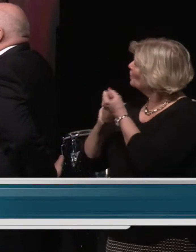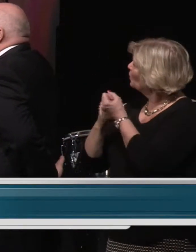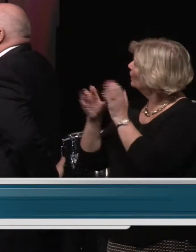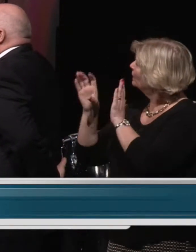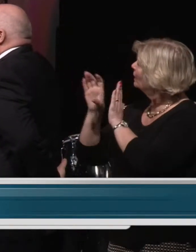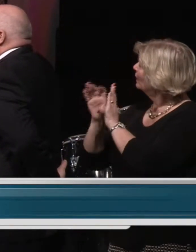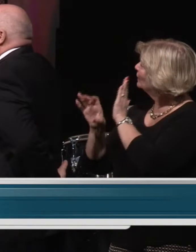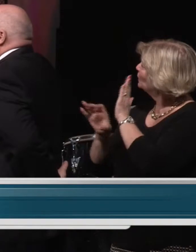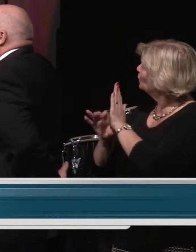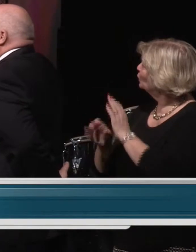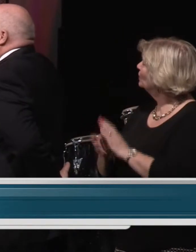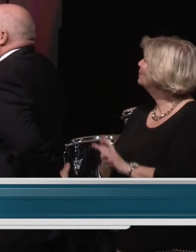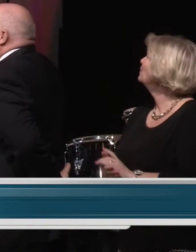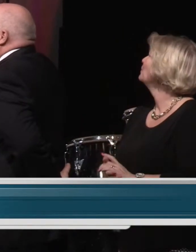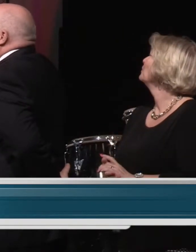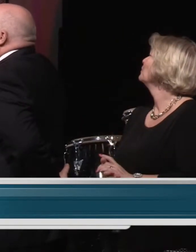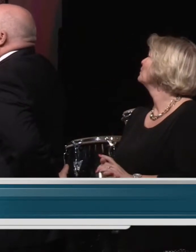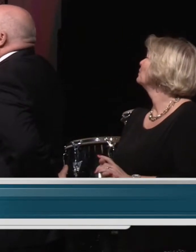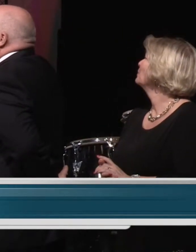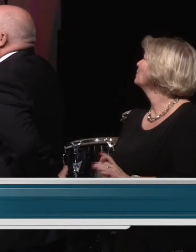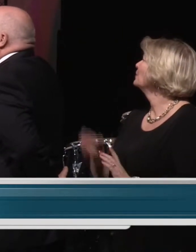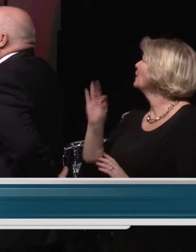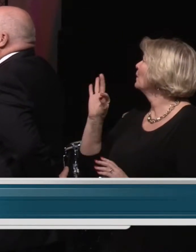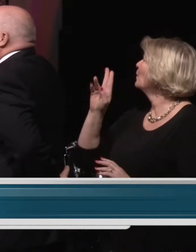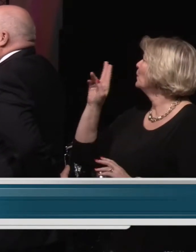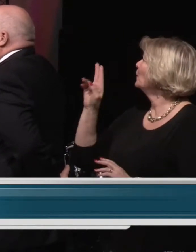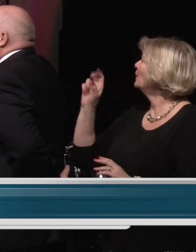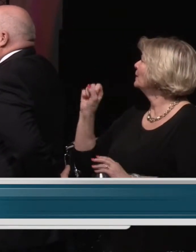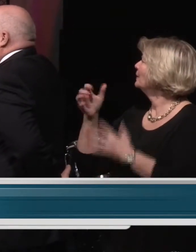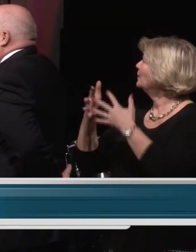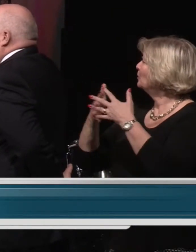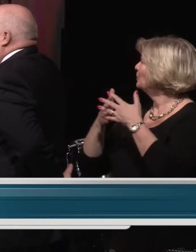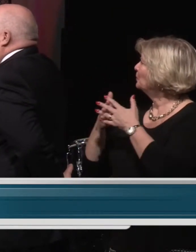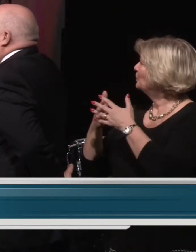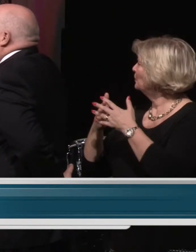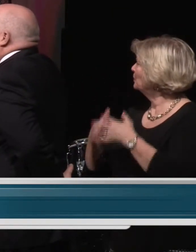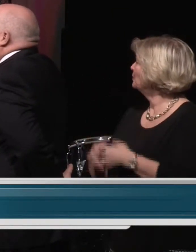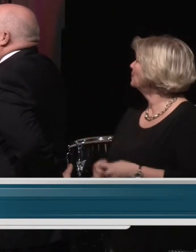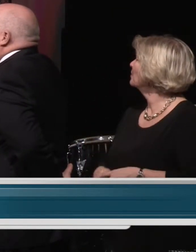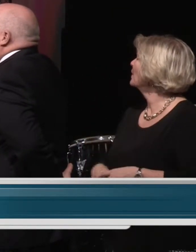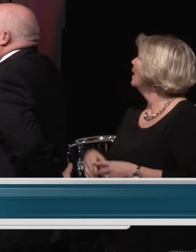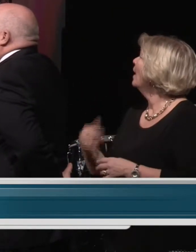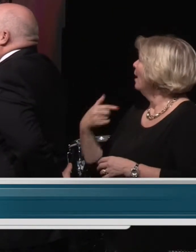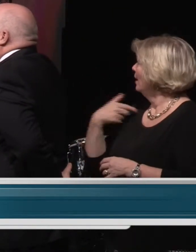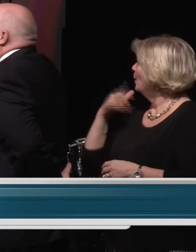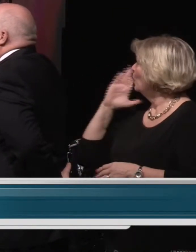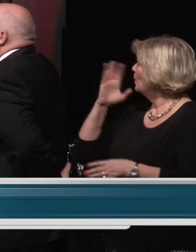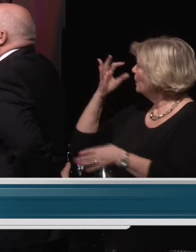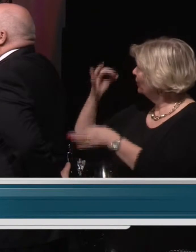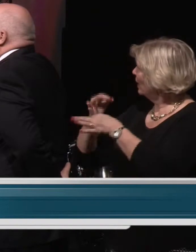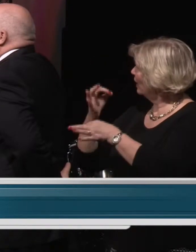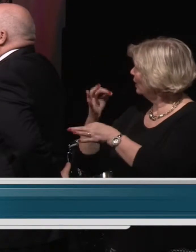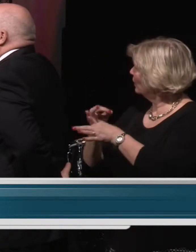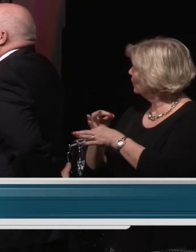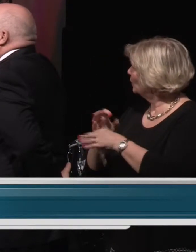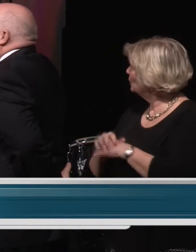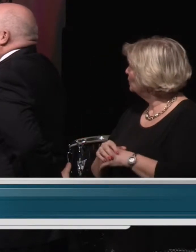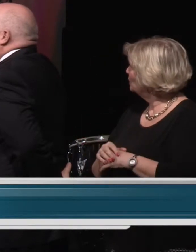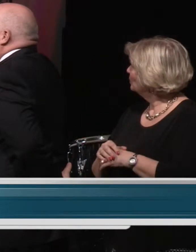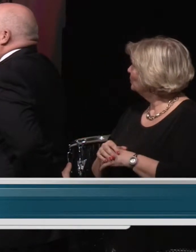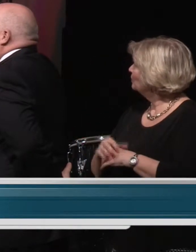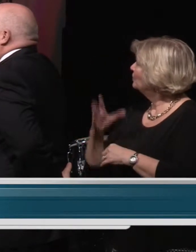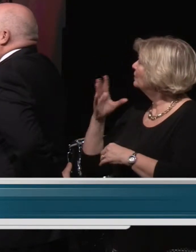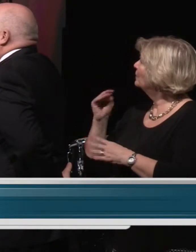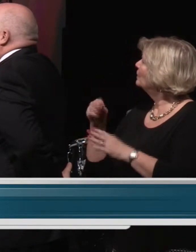Constitution of the United States that I will be faithful